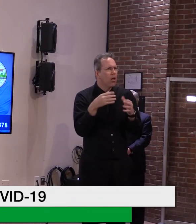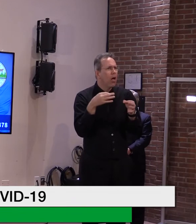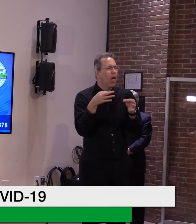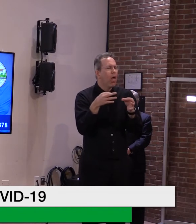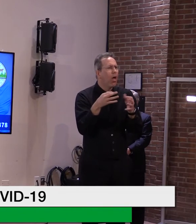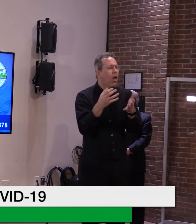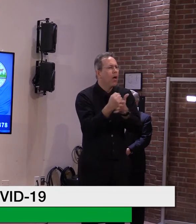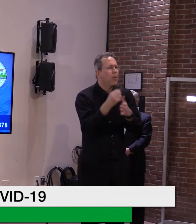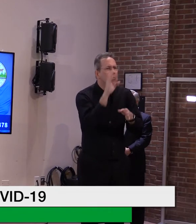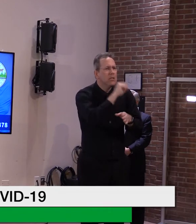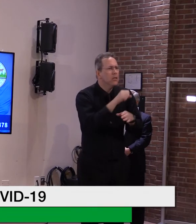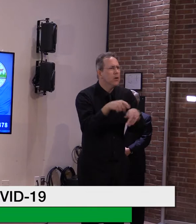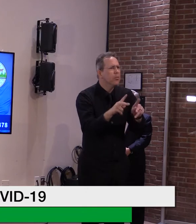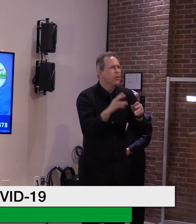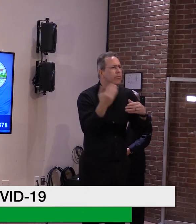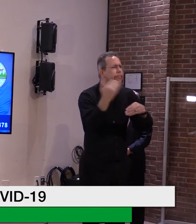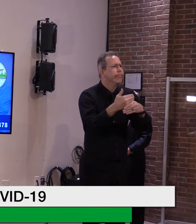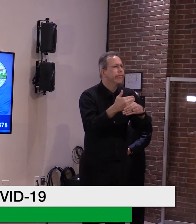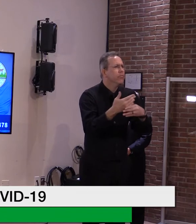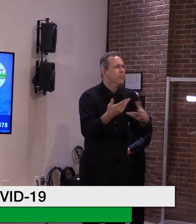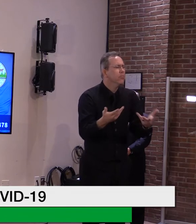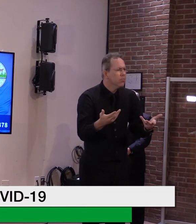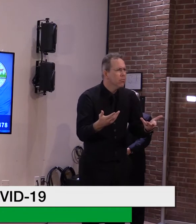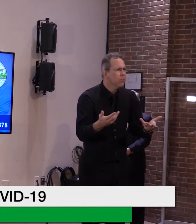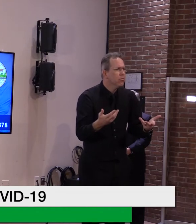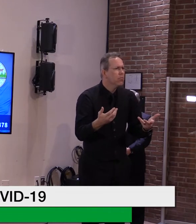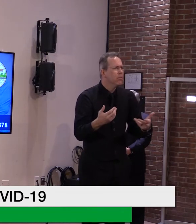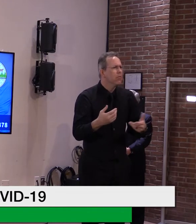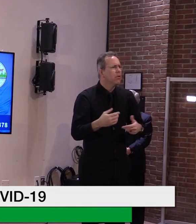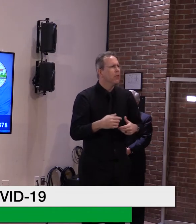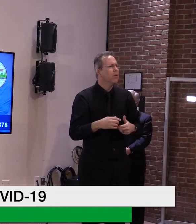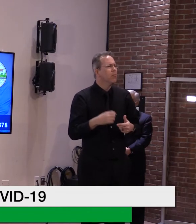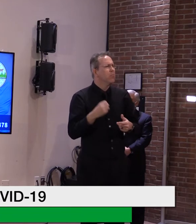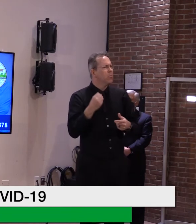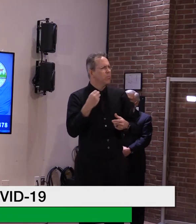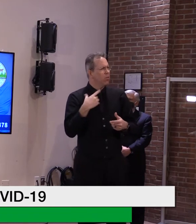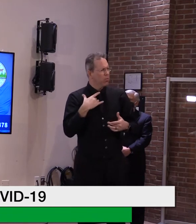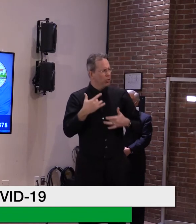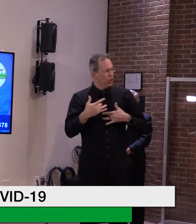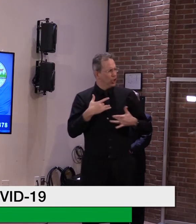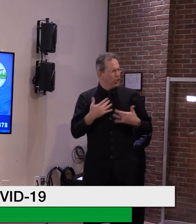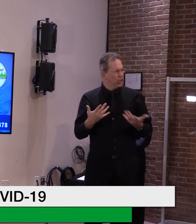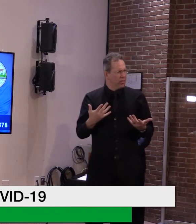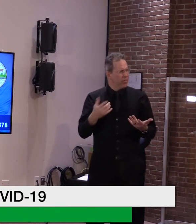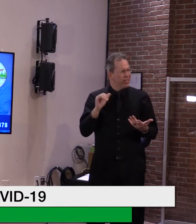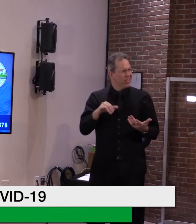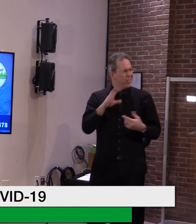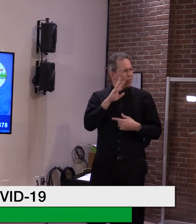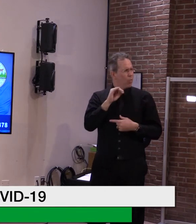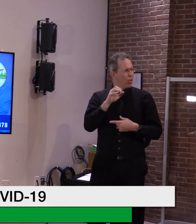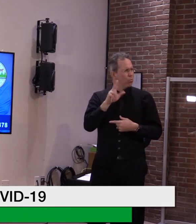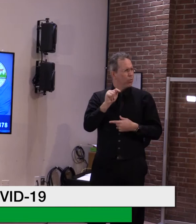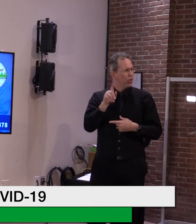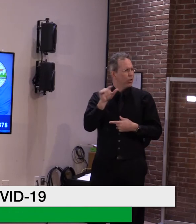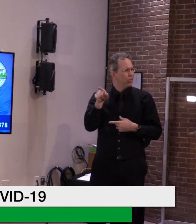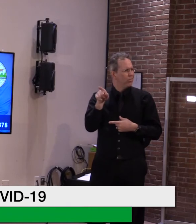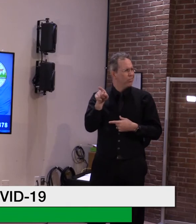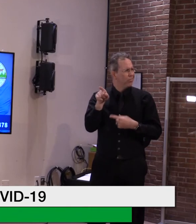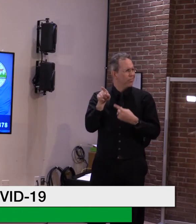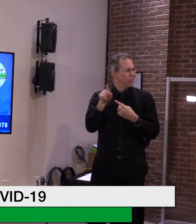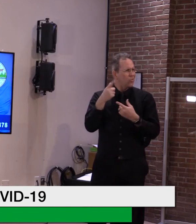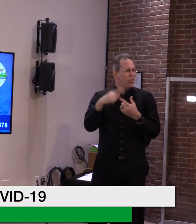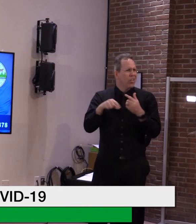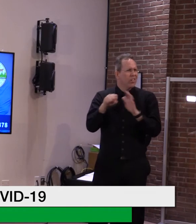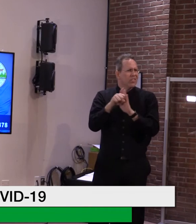to stay within that time. Uh, so she's concerned about that and wonders what the state's relationship is